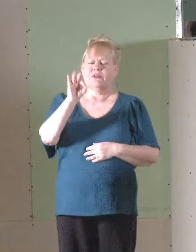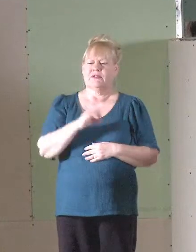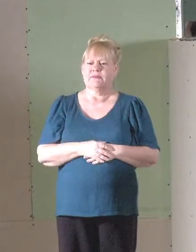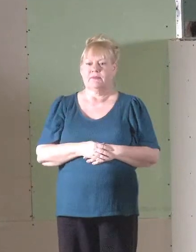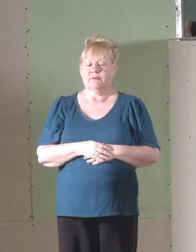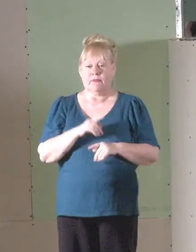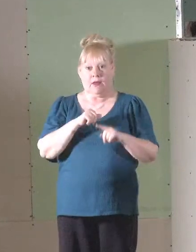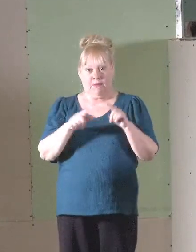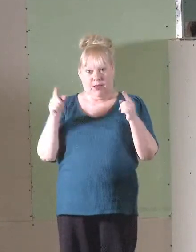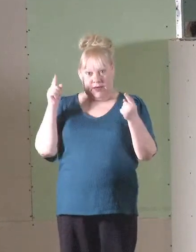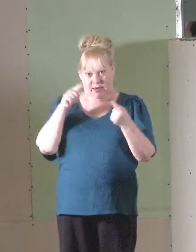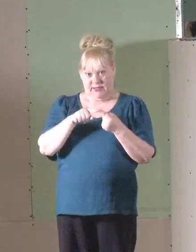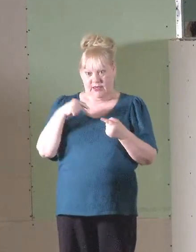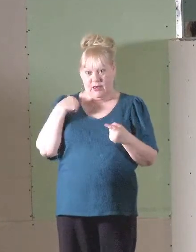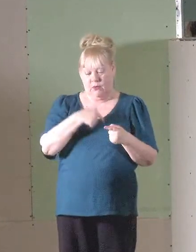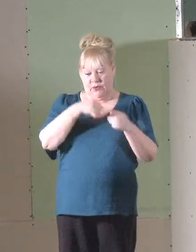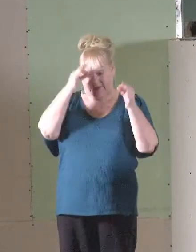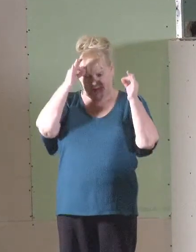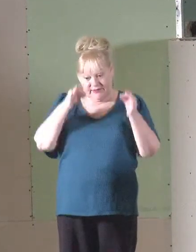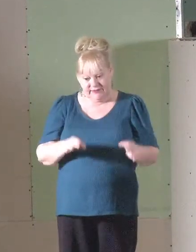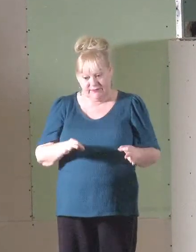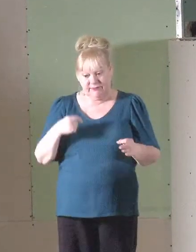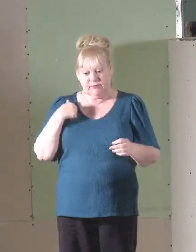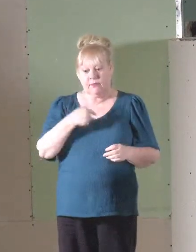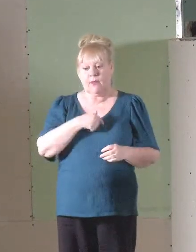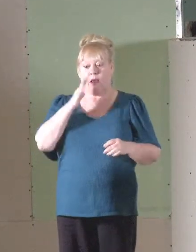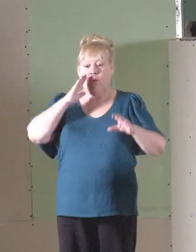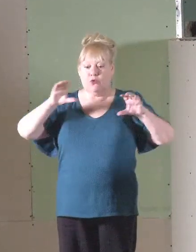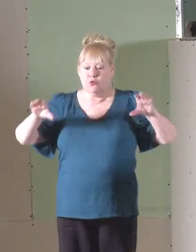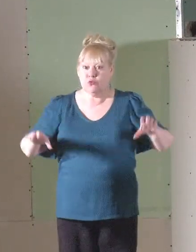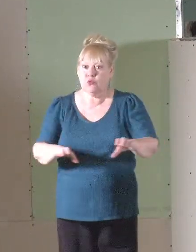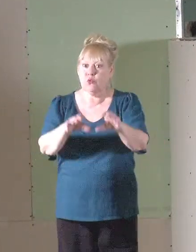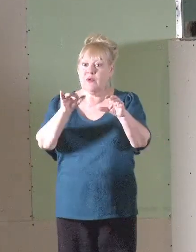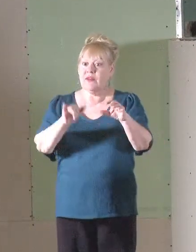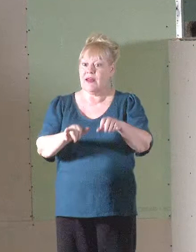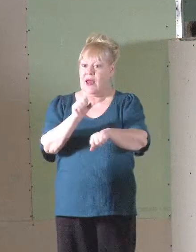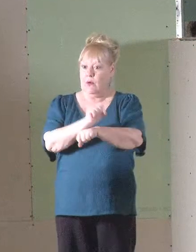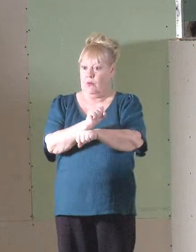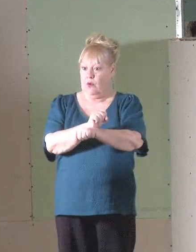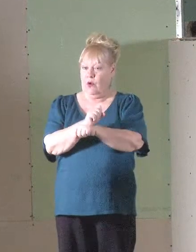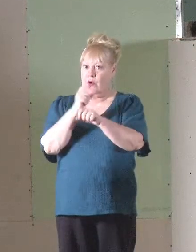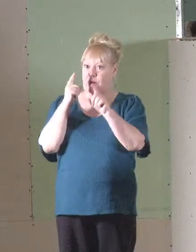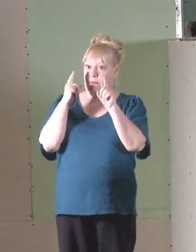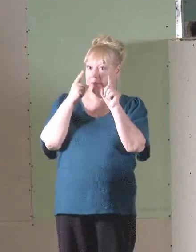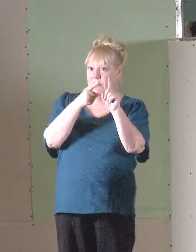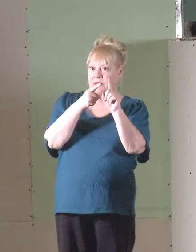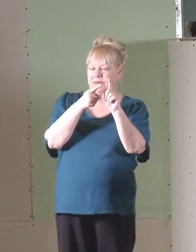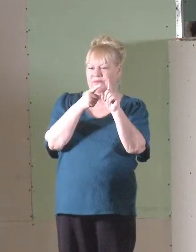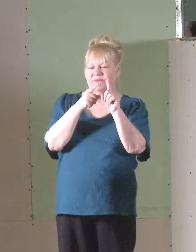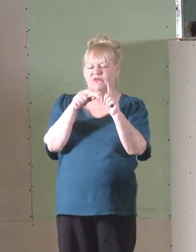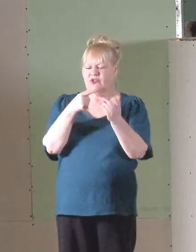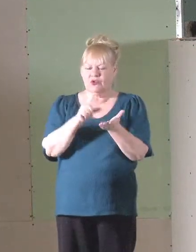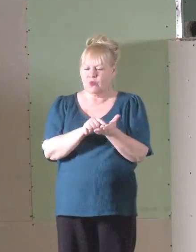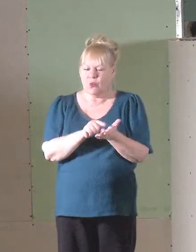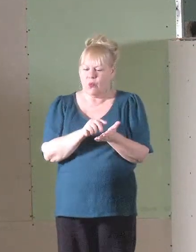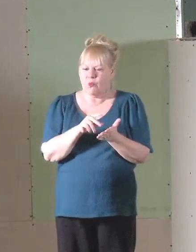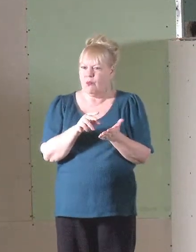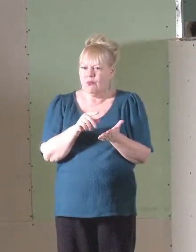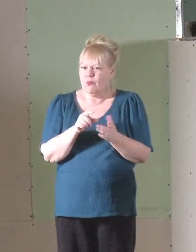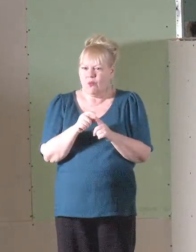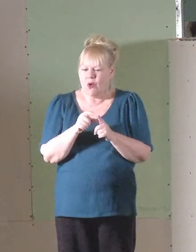But until we decide we're going to execute that mission, it's just words printed in a book